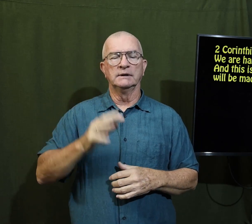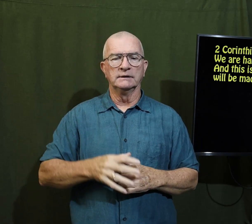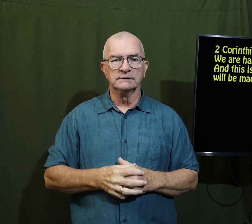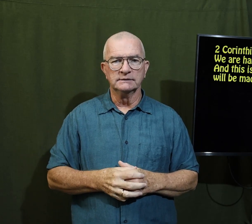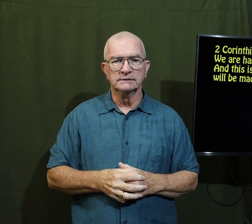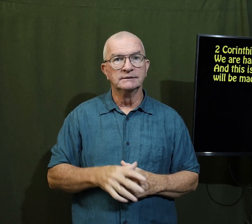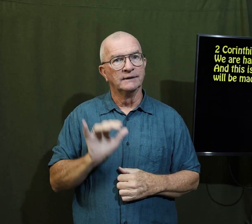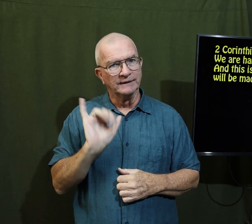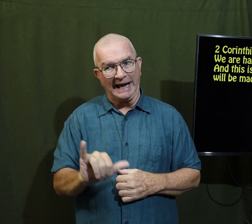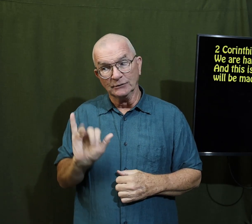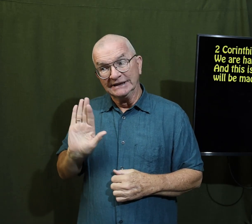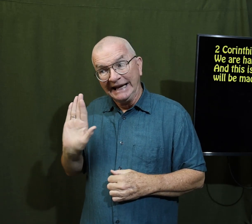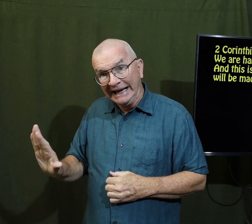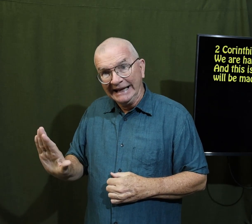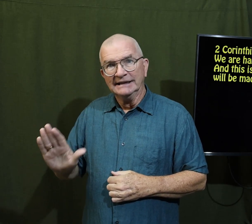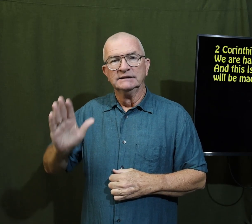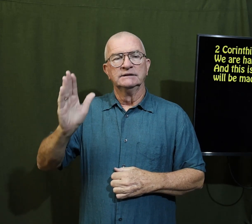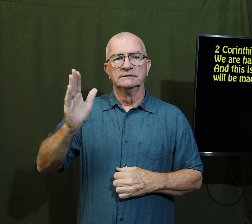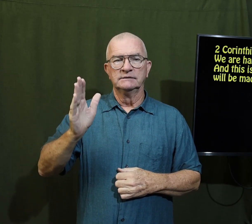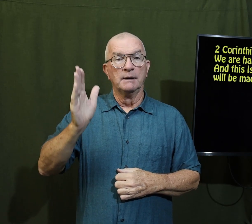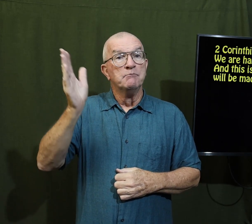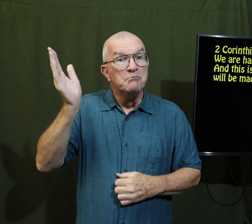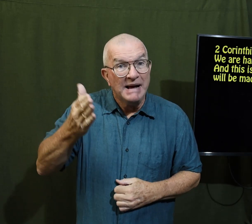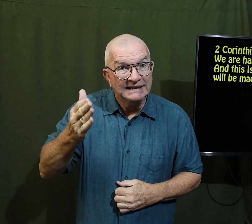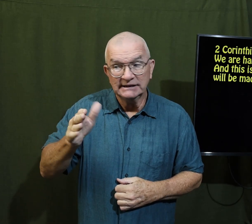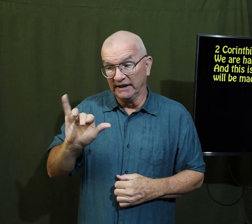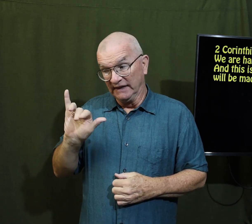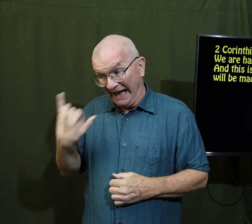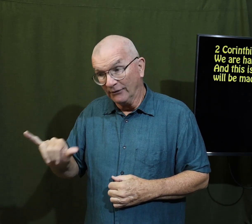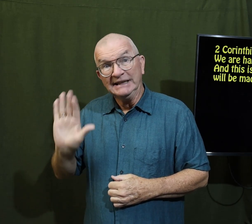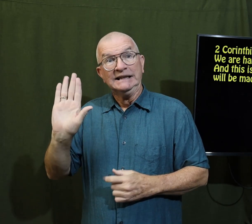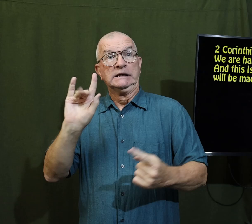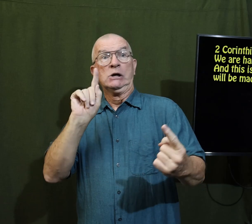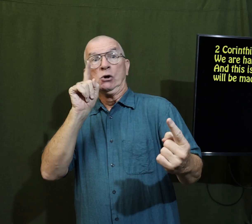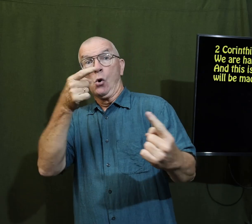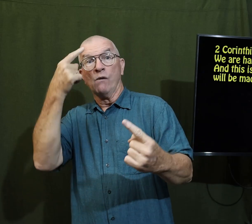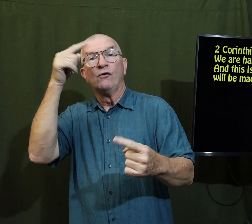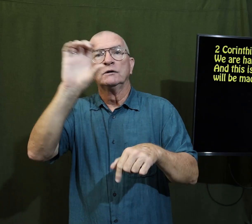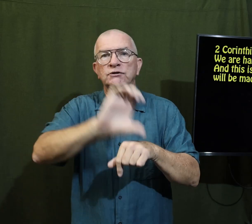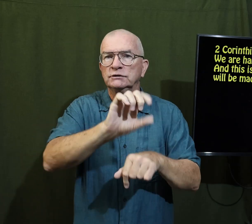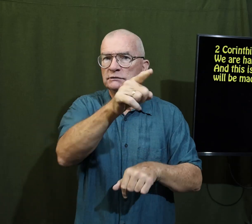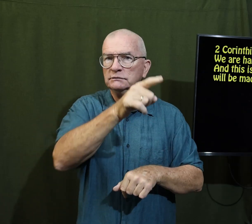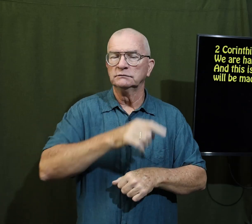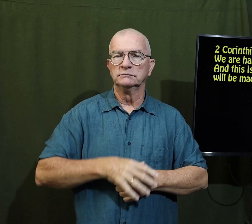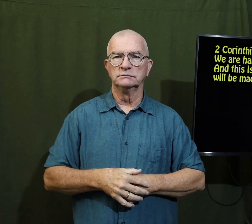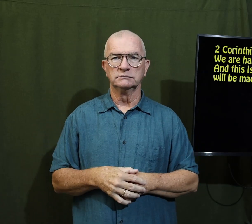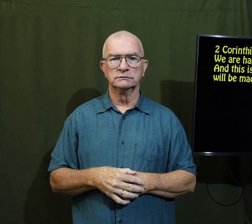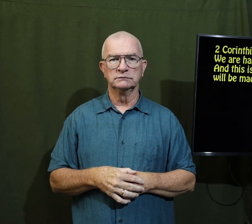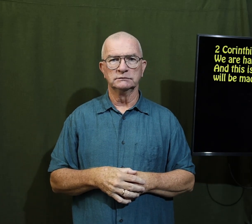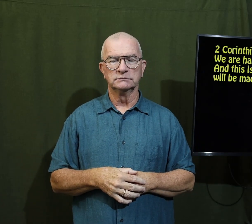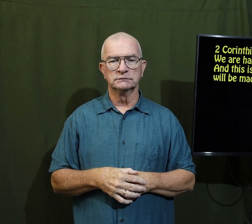in from God that was his message that was his goal for the church